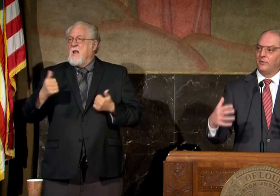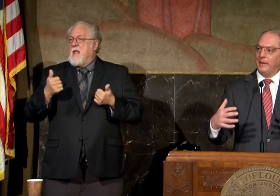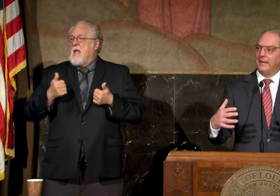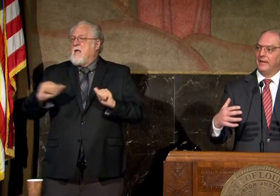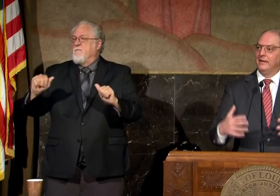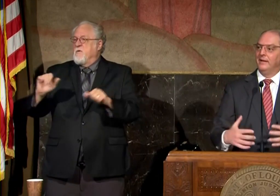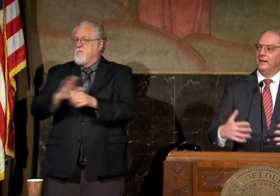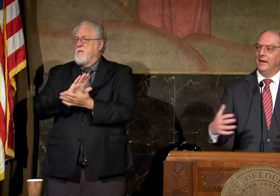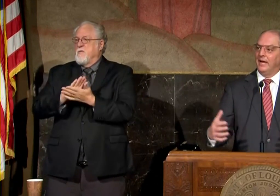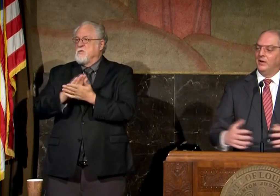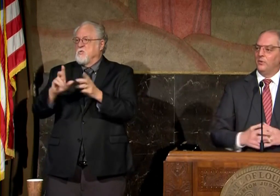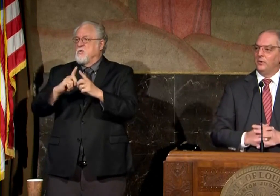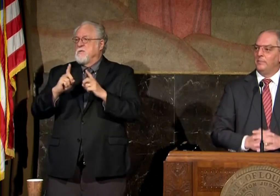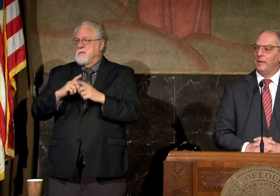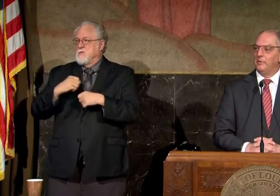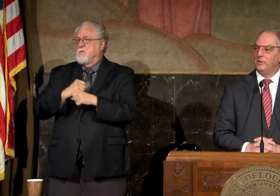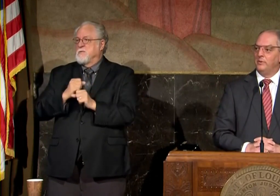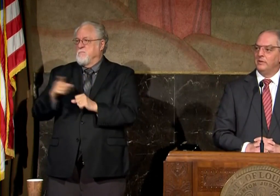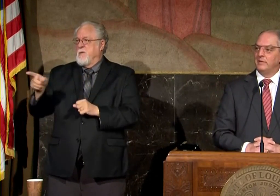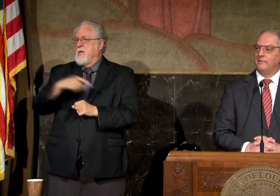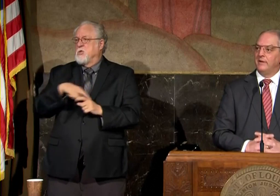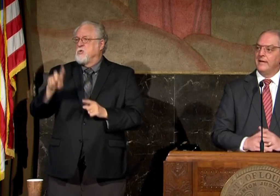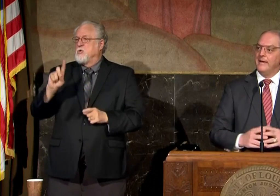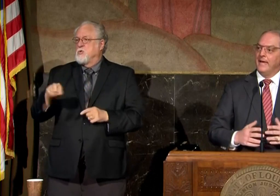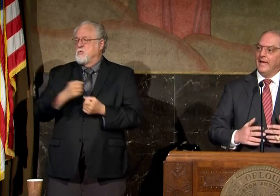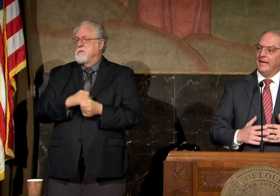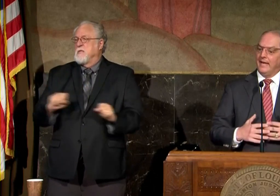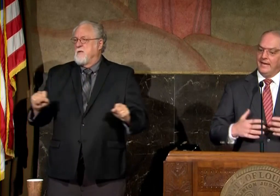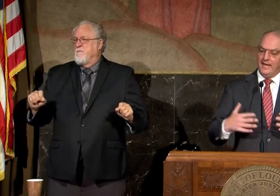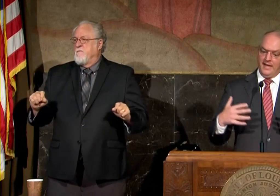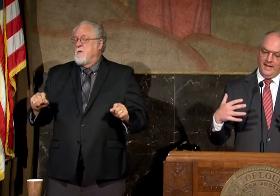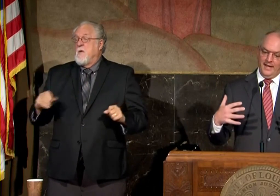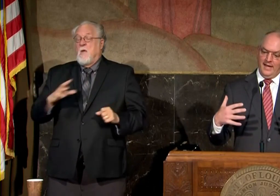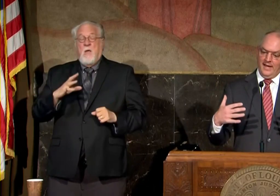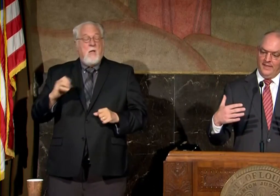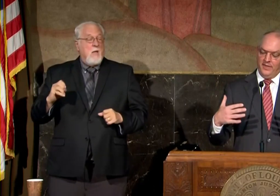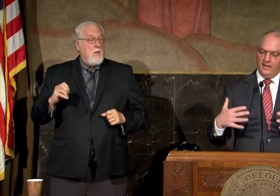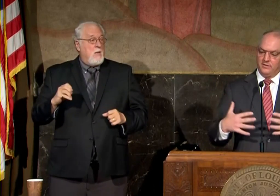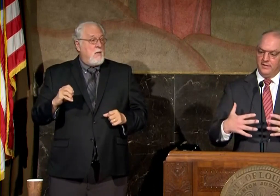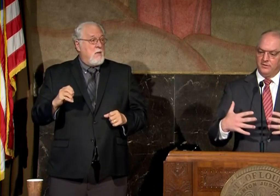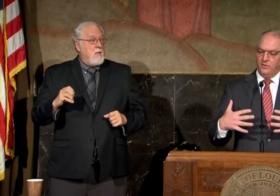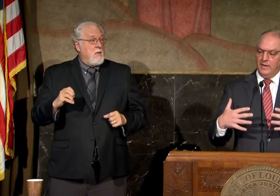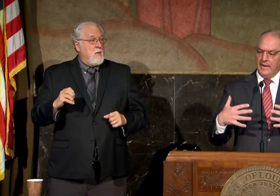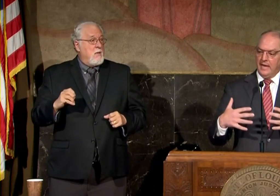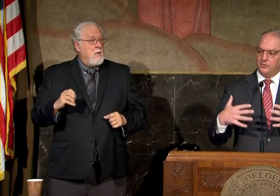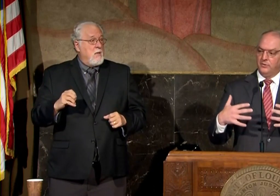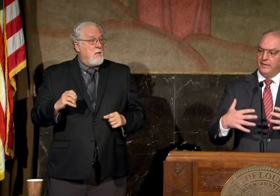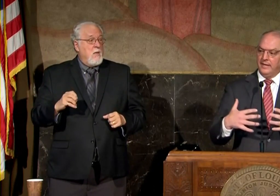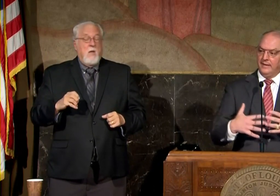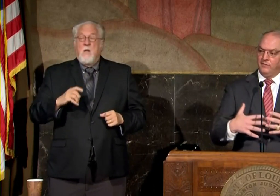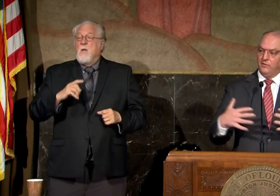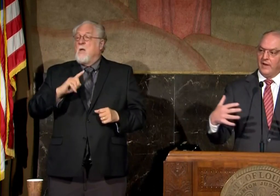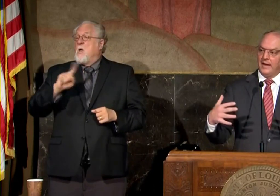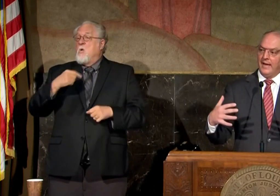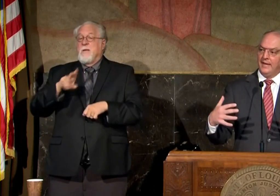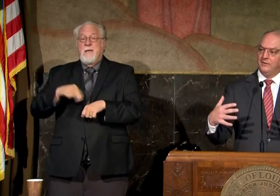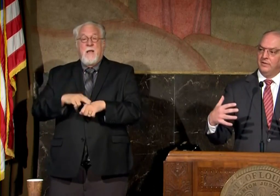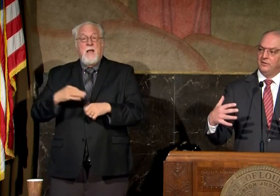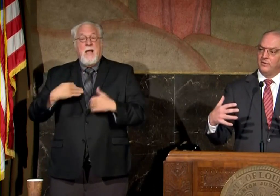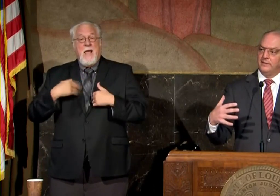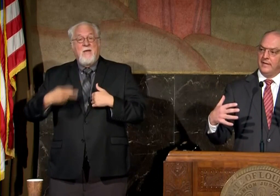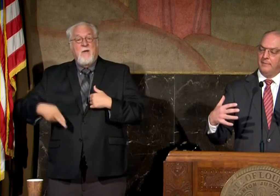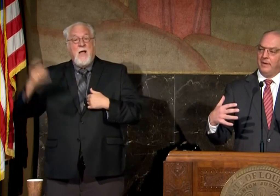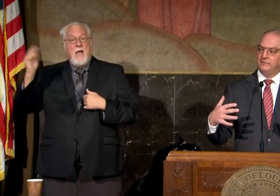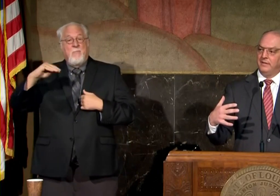districts are making in order to be able to do this safely and and i think it's it's only natural that if you've got high